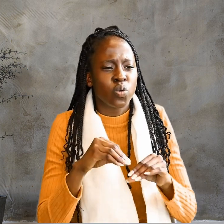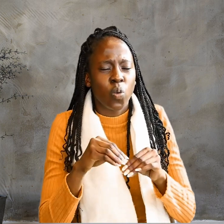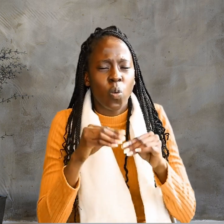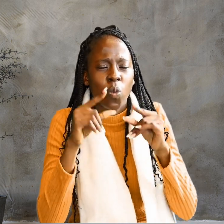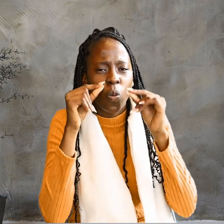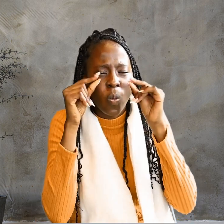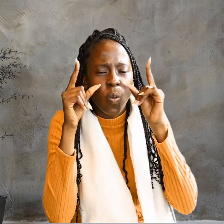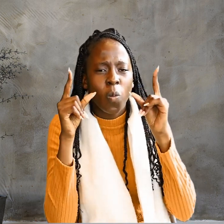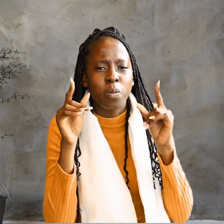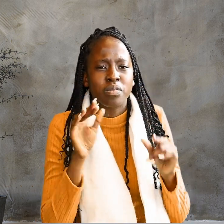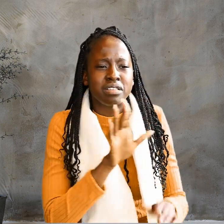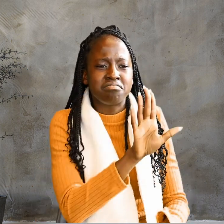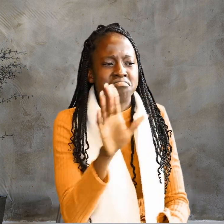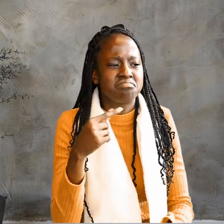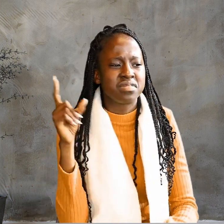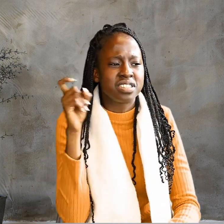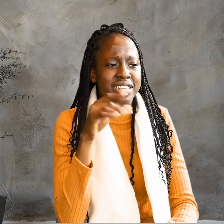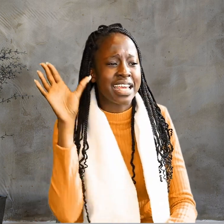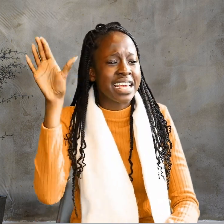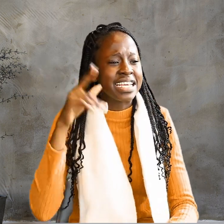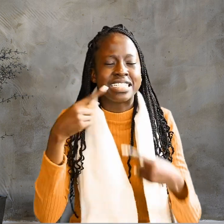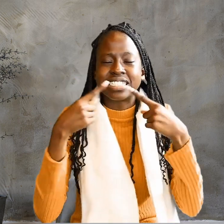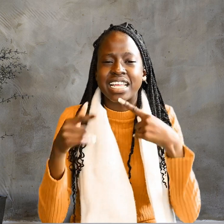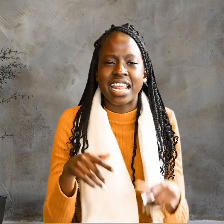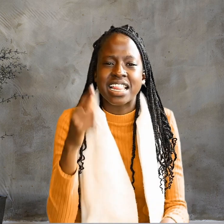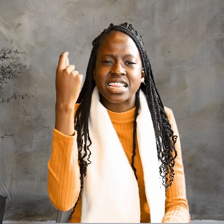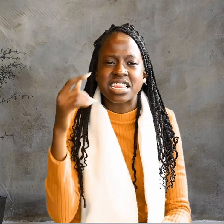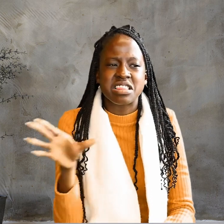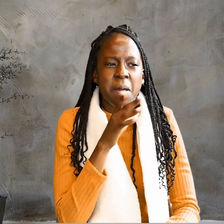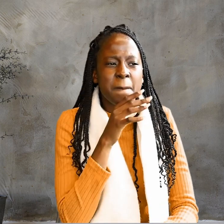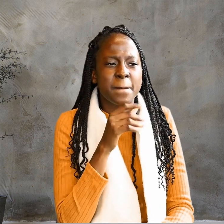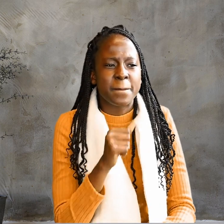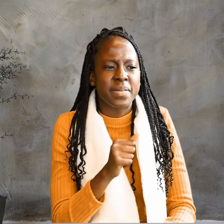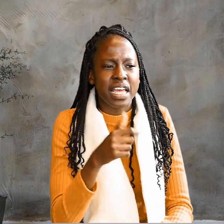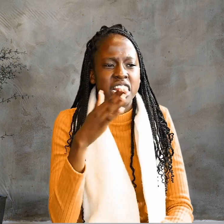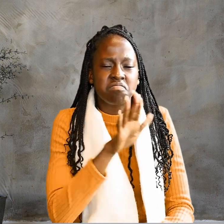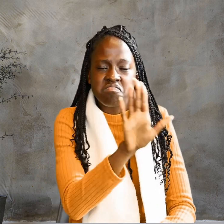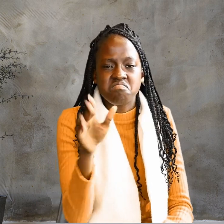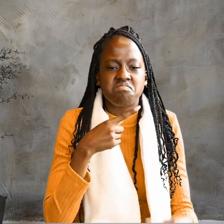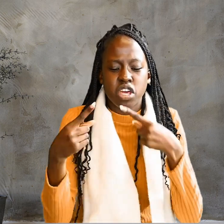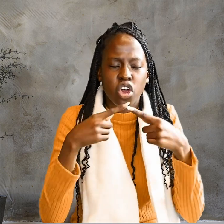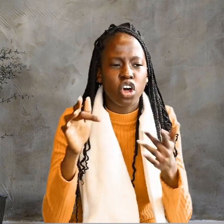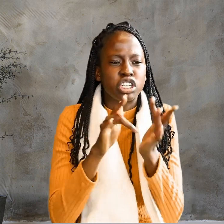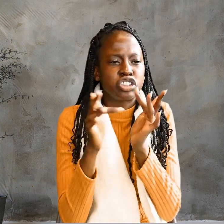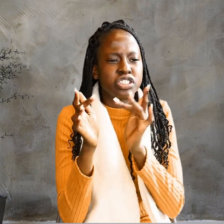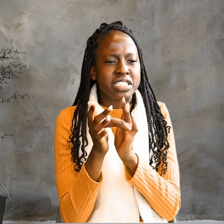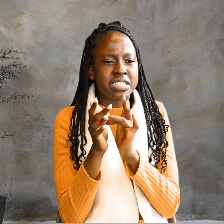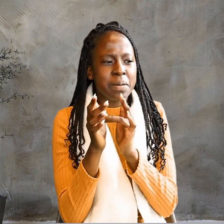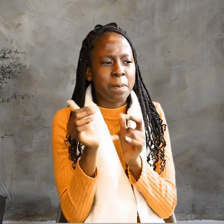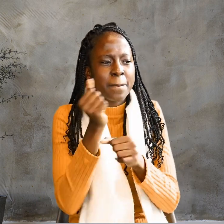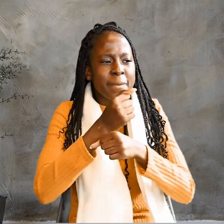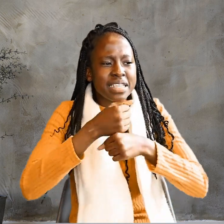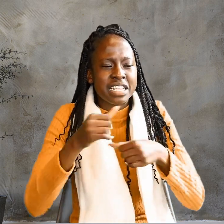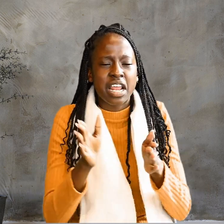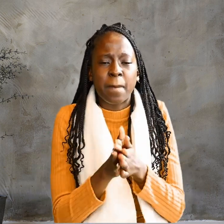He replied, the man they call Jesus, made some mud and put it on my eyes.